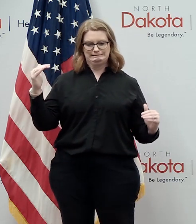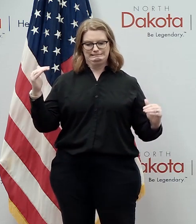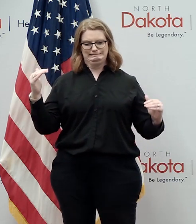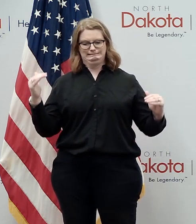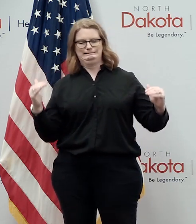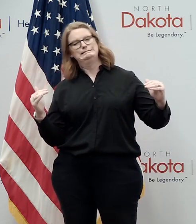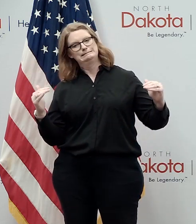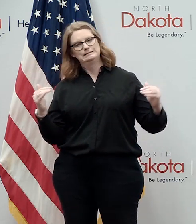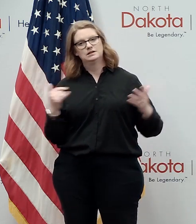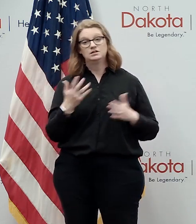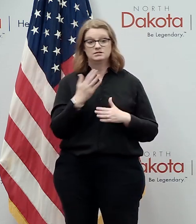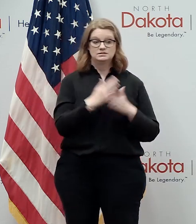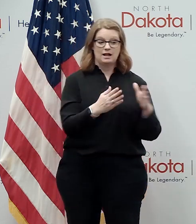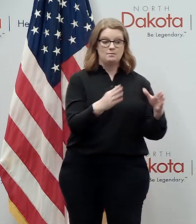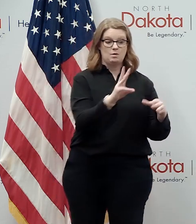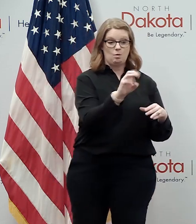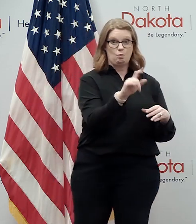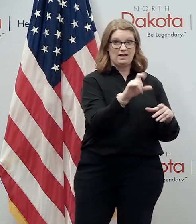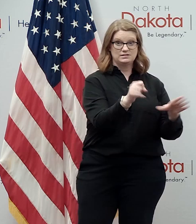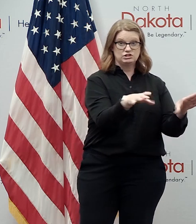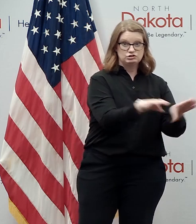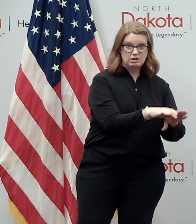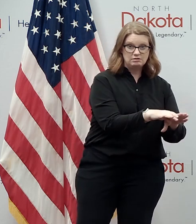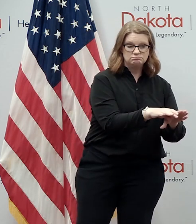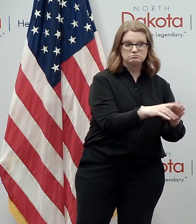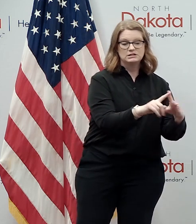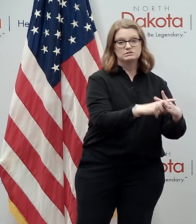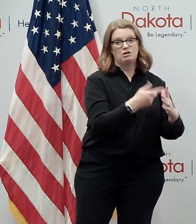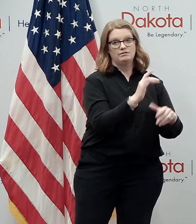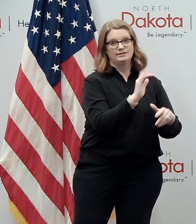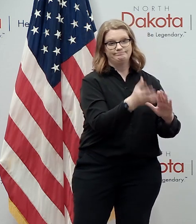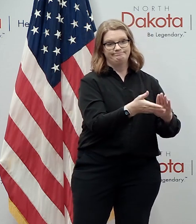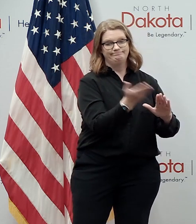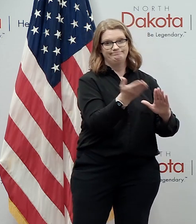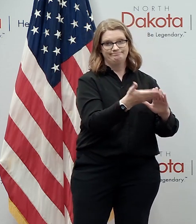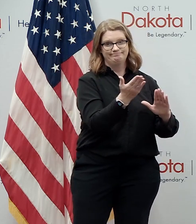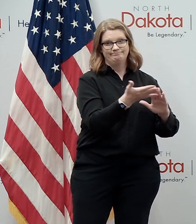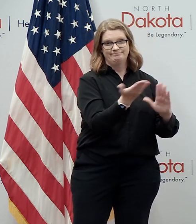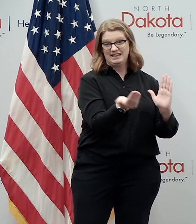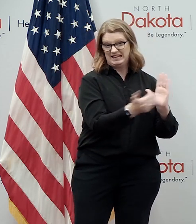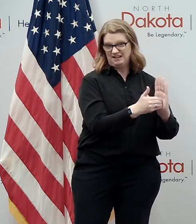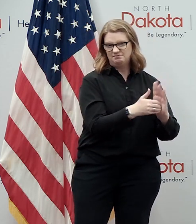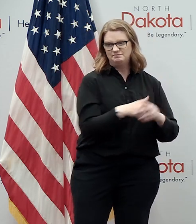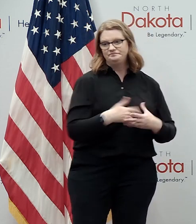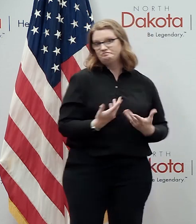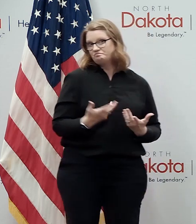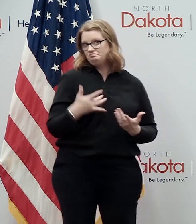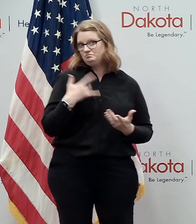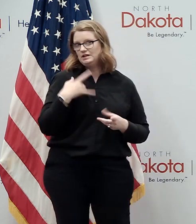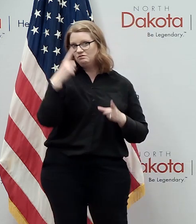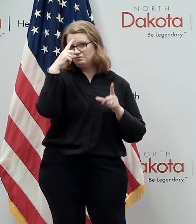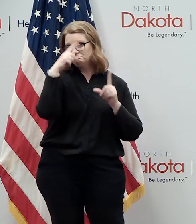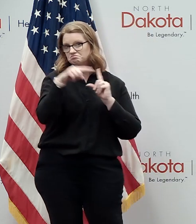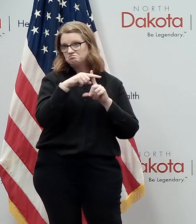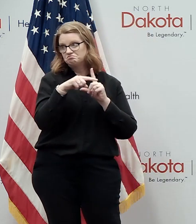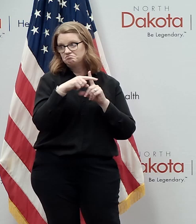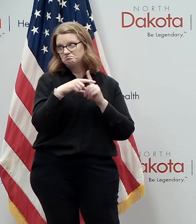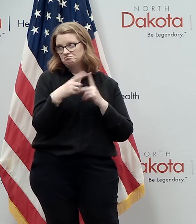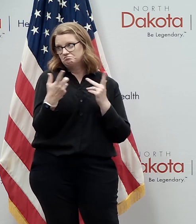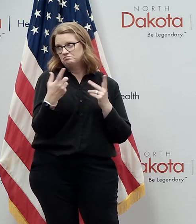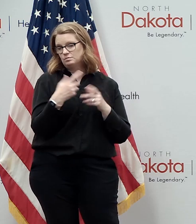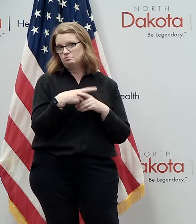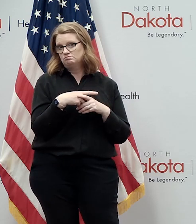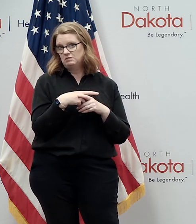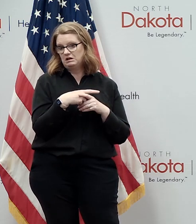some wells that were shut in are coming back on again i think there's a lot of reason to be optimistic about where we're to to where where we're going